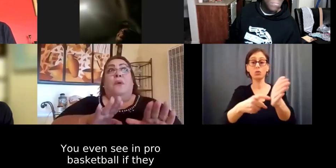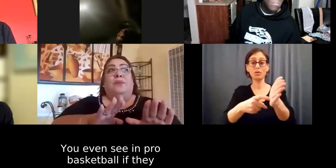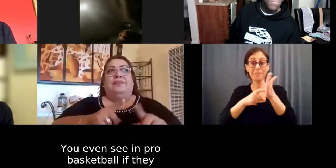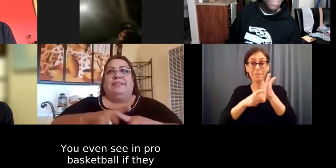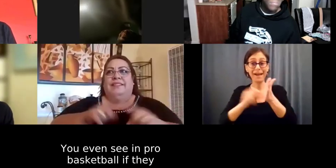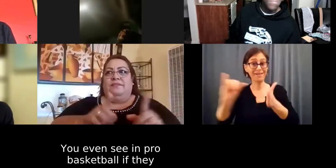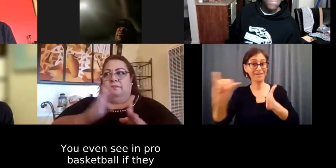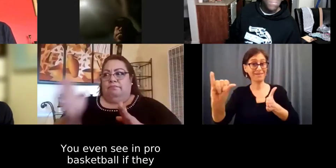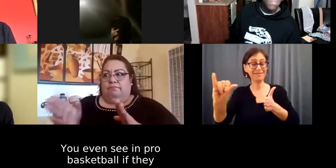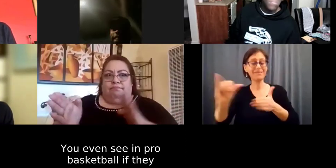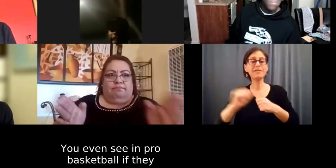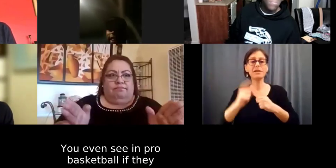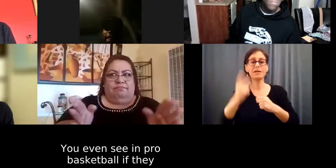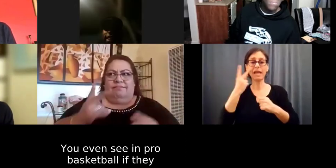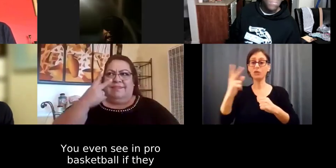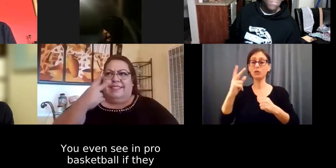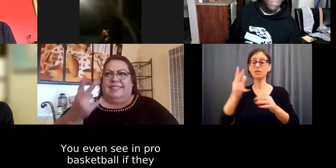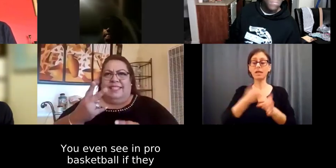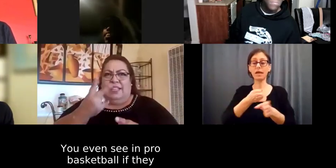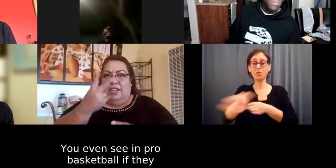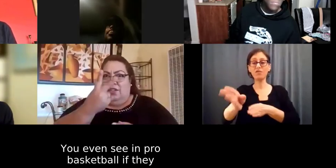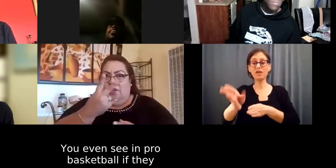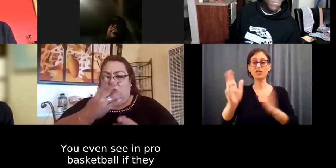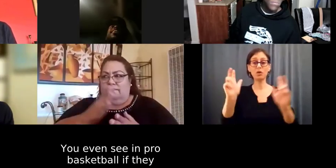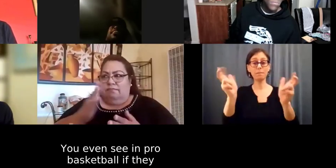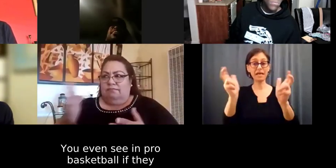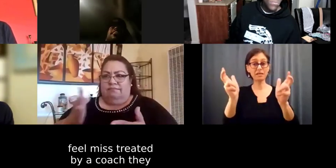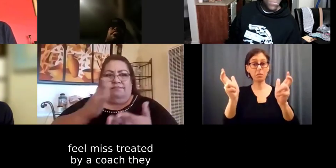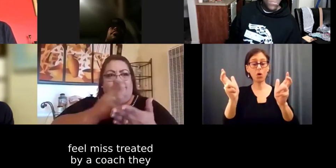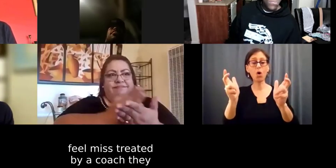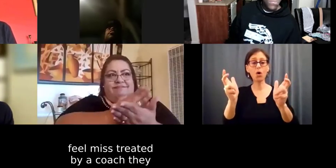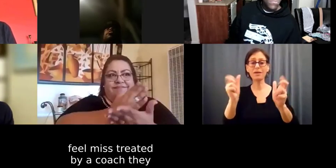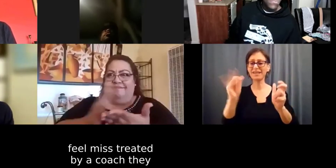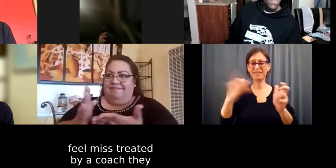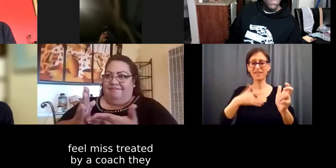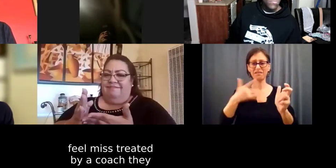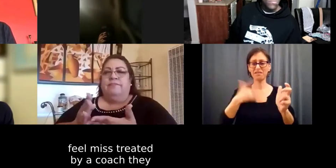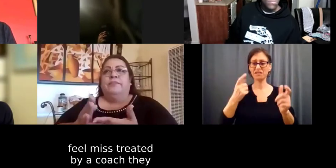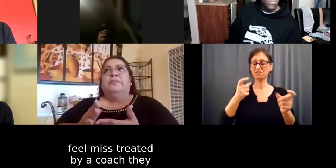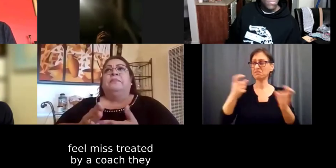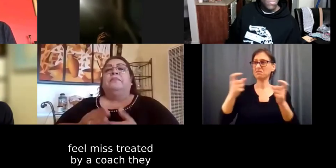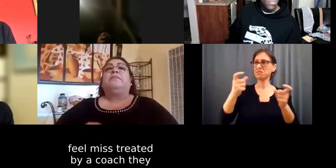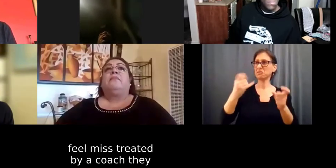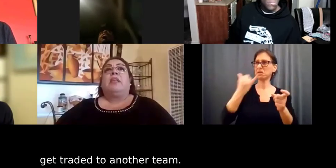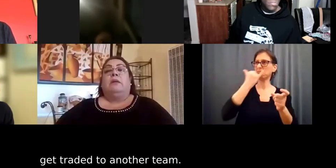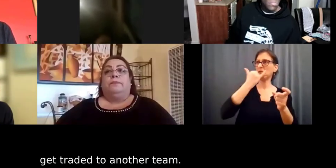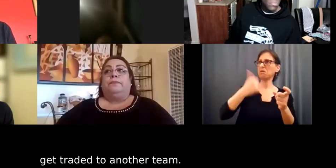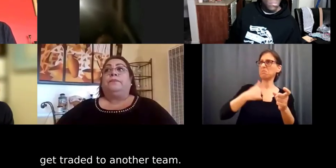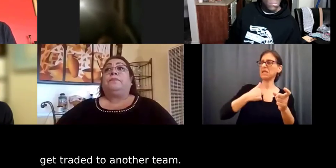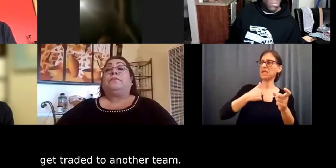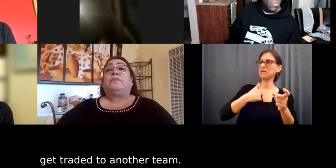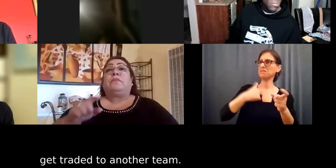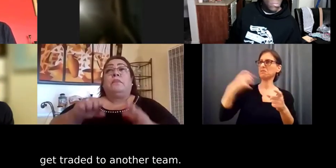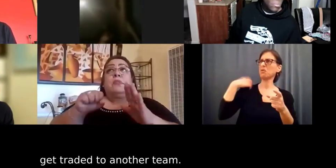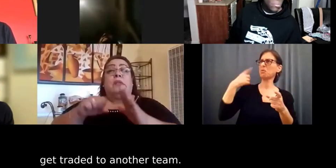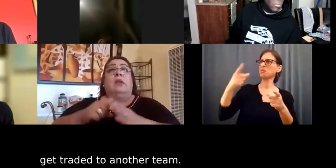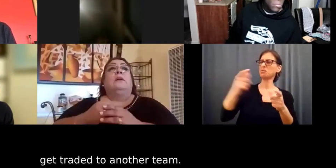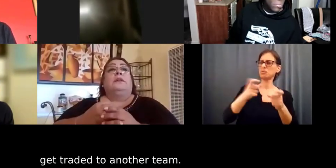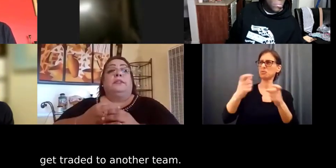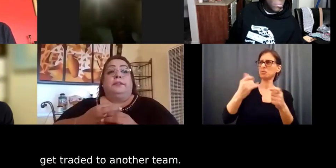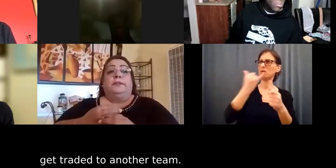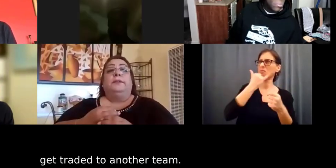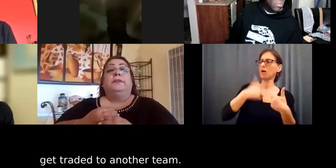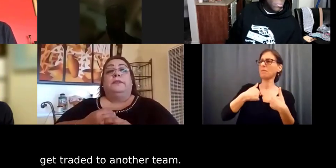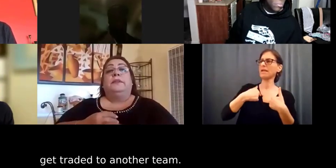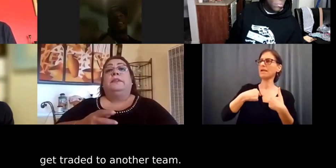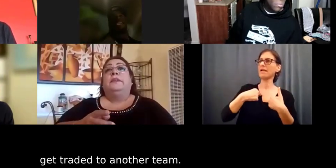see like in pro basketball, um, if they feel mistreated by a coach, you know, they get together and they make sure they're trading